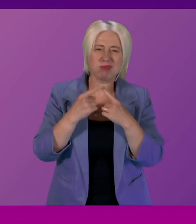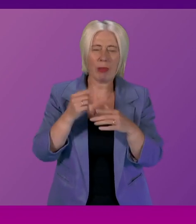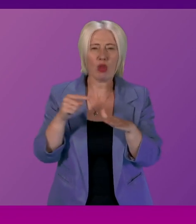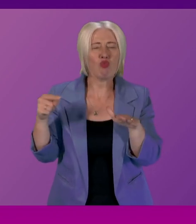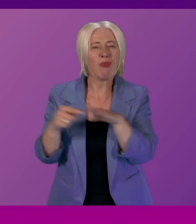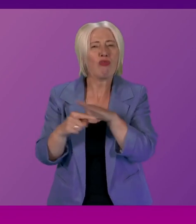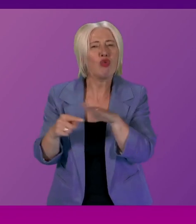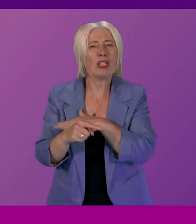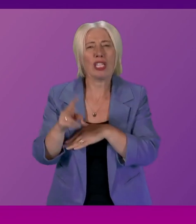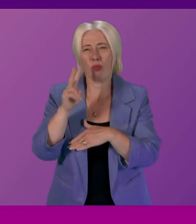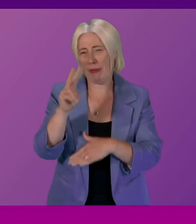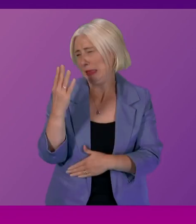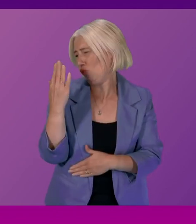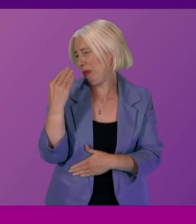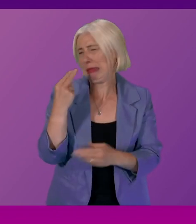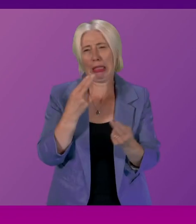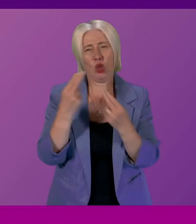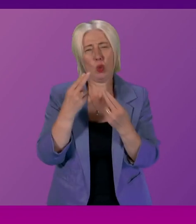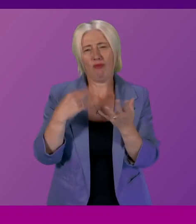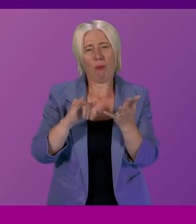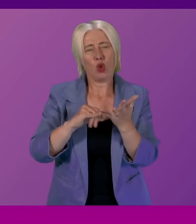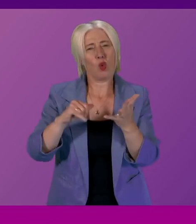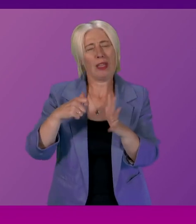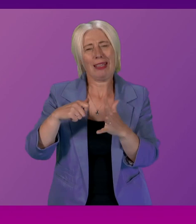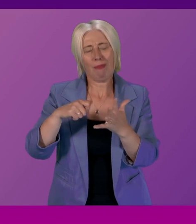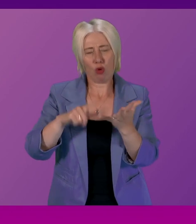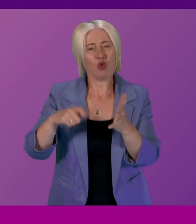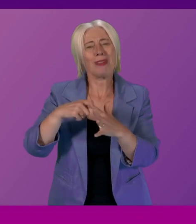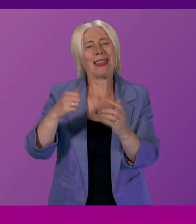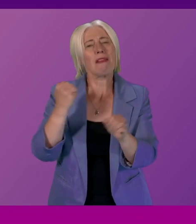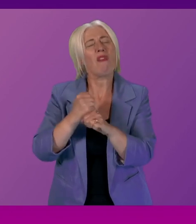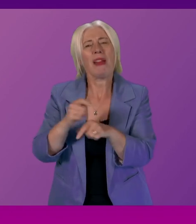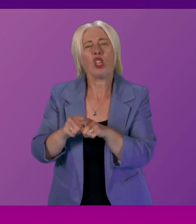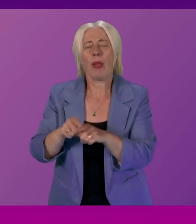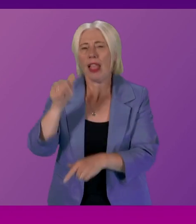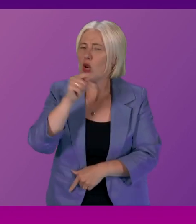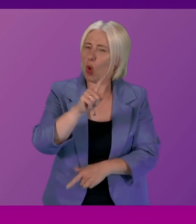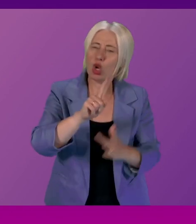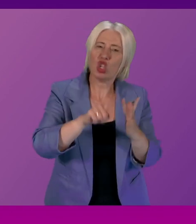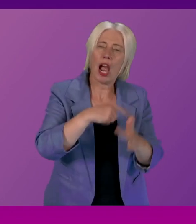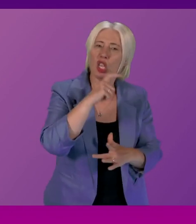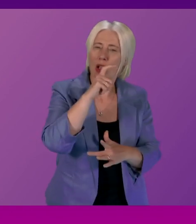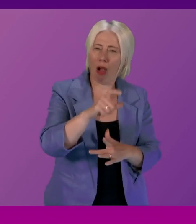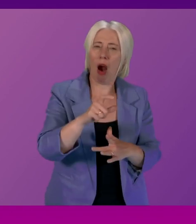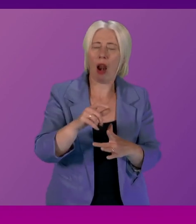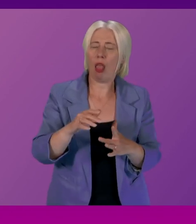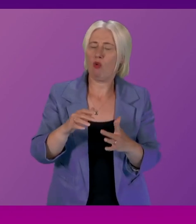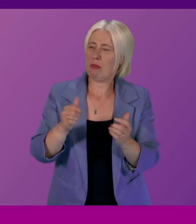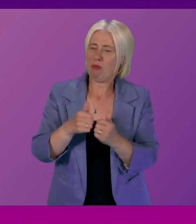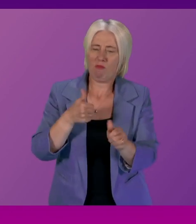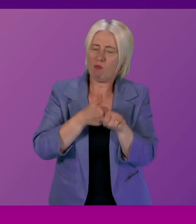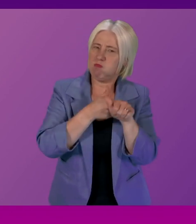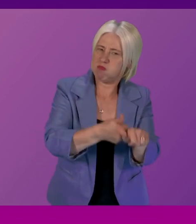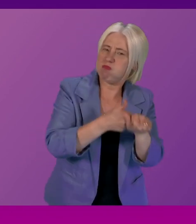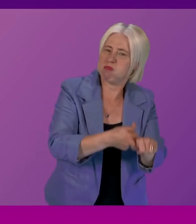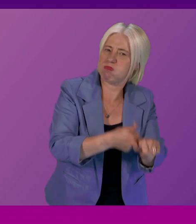that we saw the last 24 hours from the UK government and I know Jackson Carlyle has been often on the right side of issues in relation to